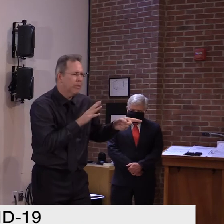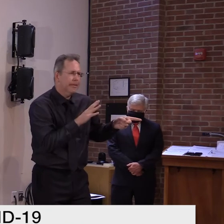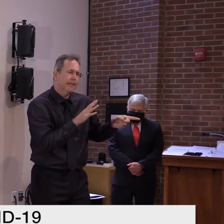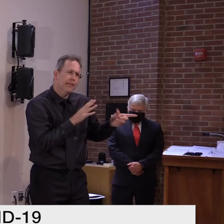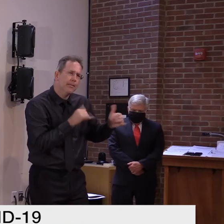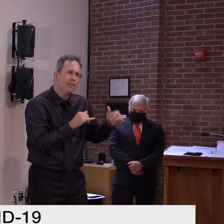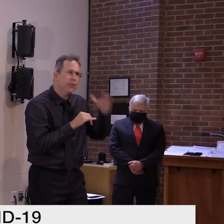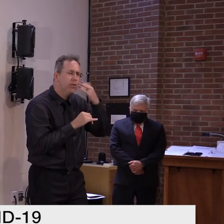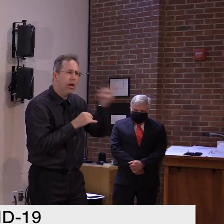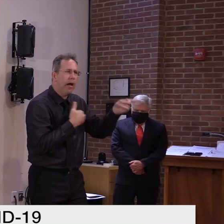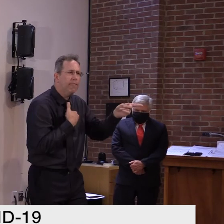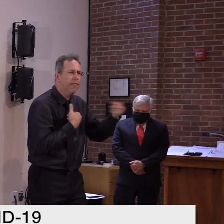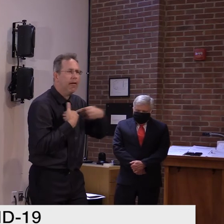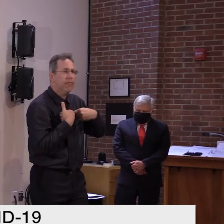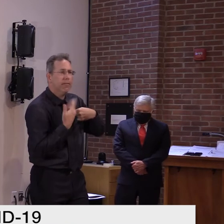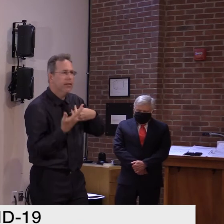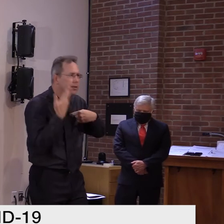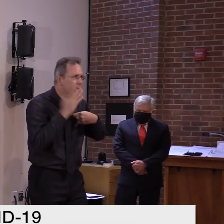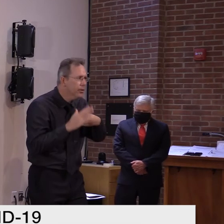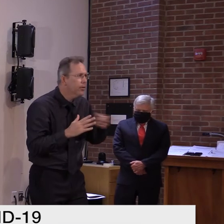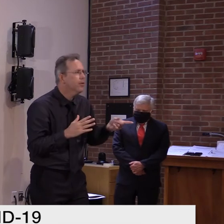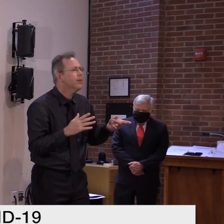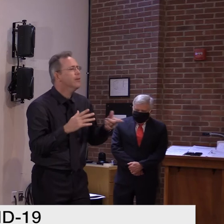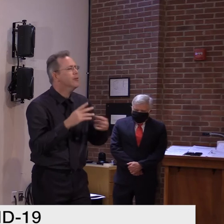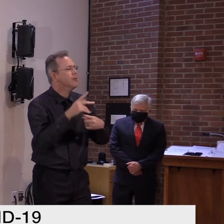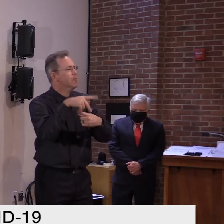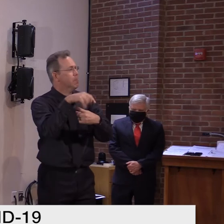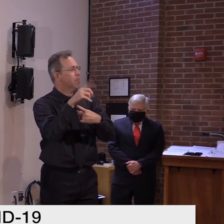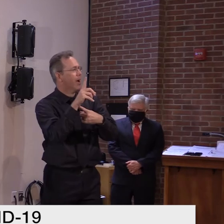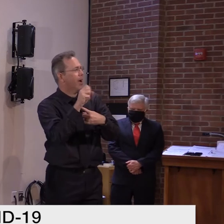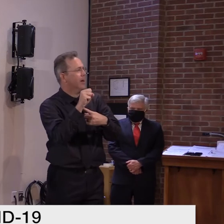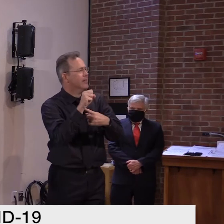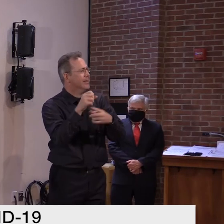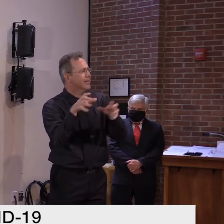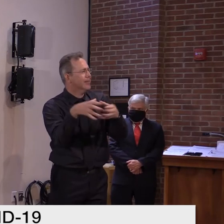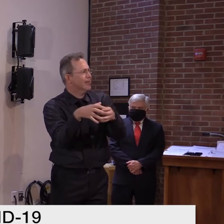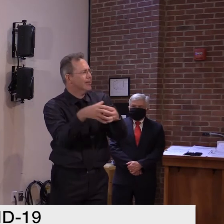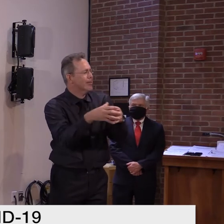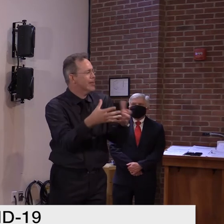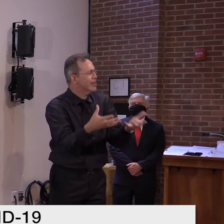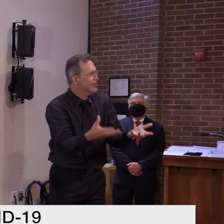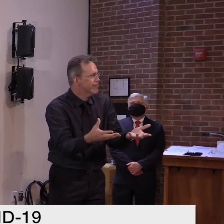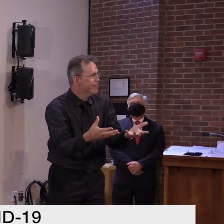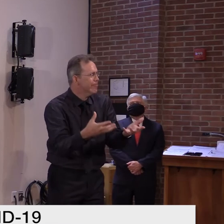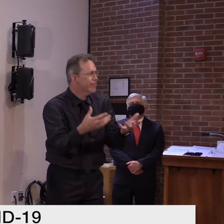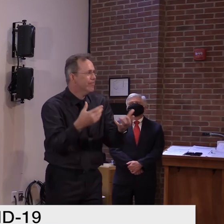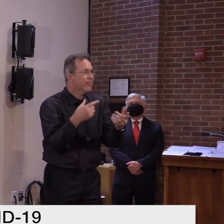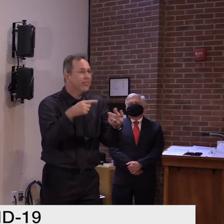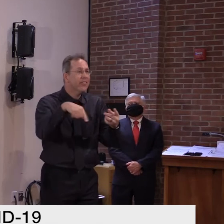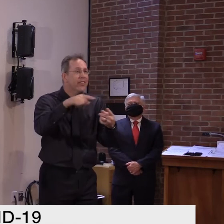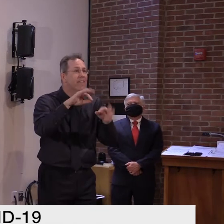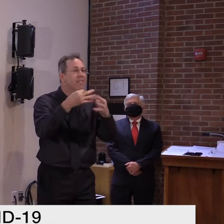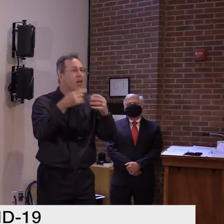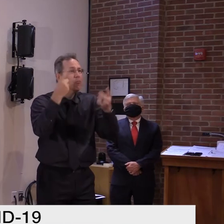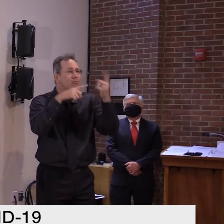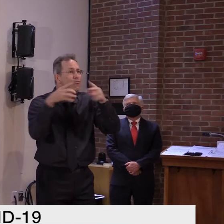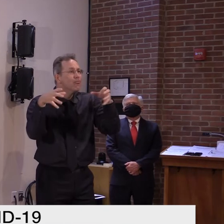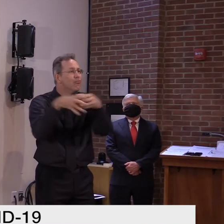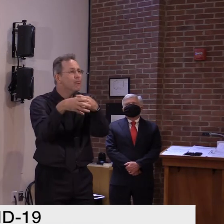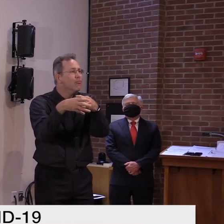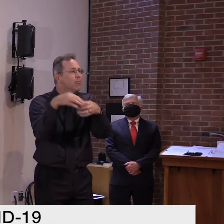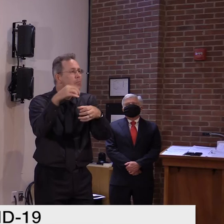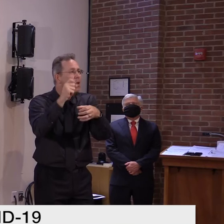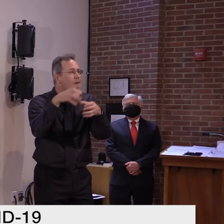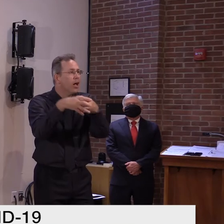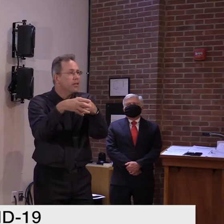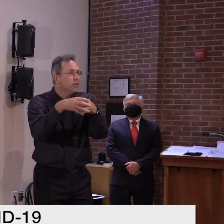but even potted households, they're restricting their social interactions in other ways.